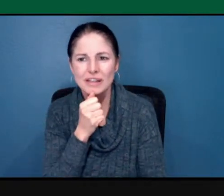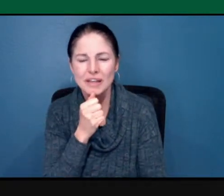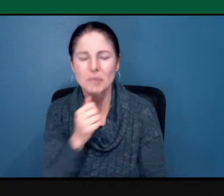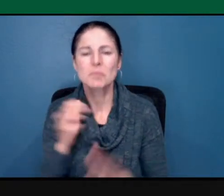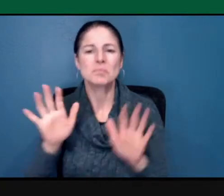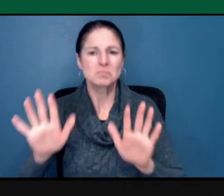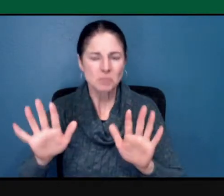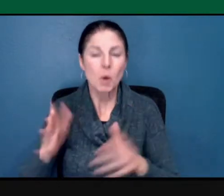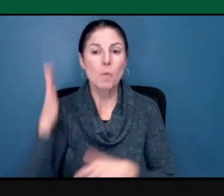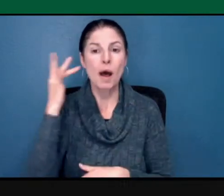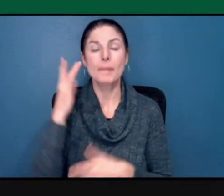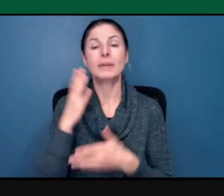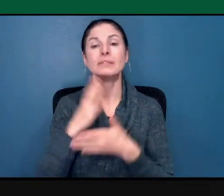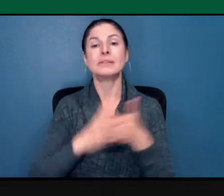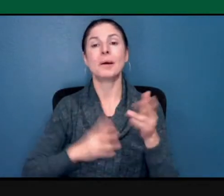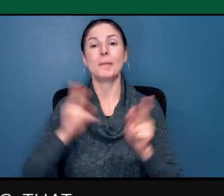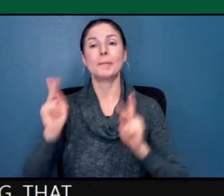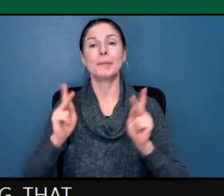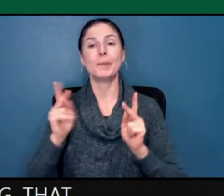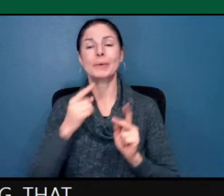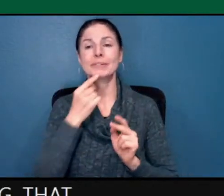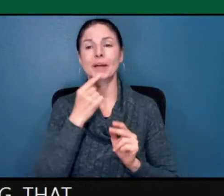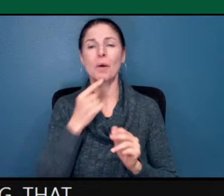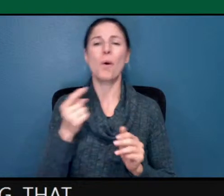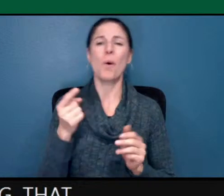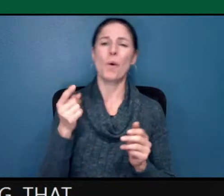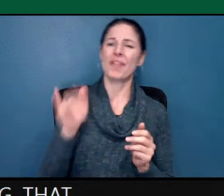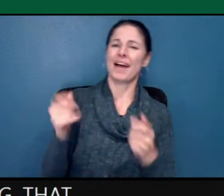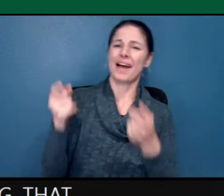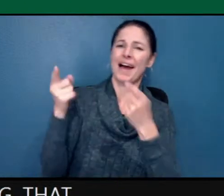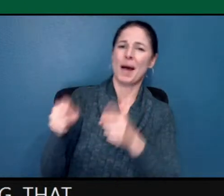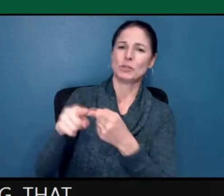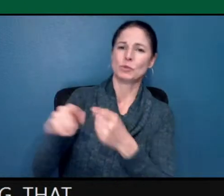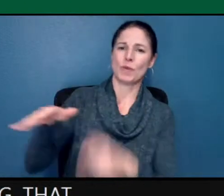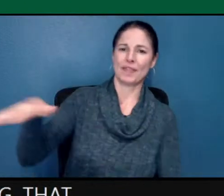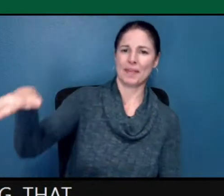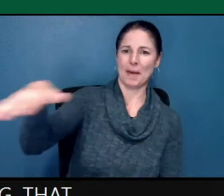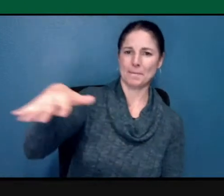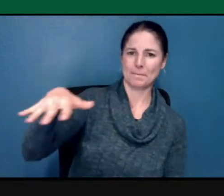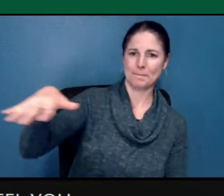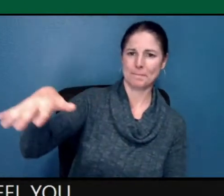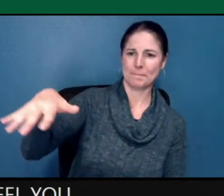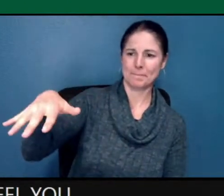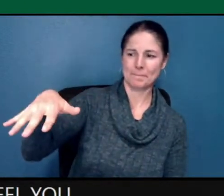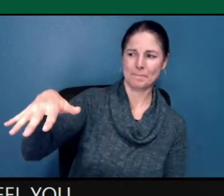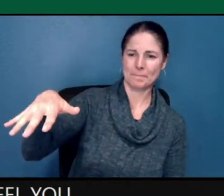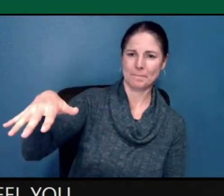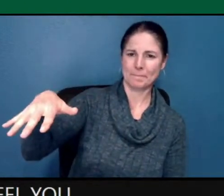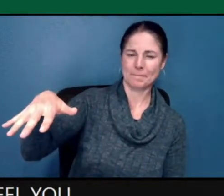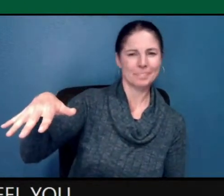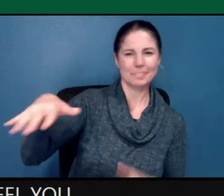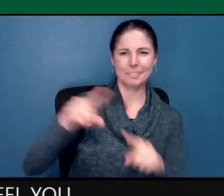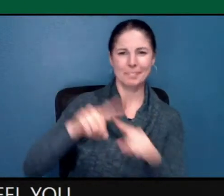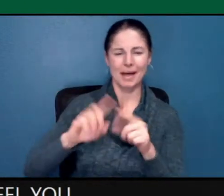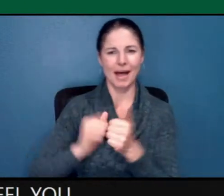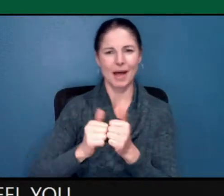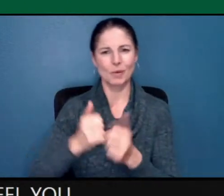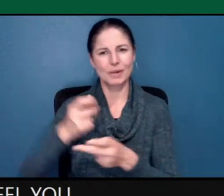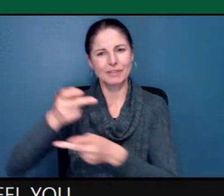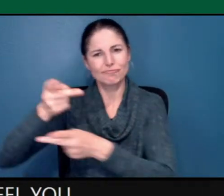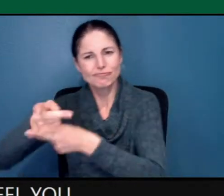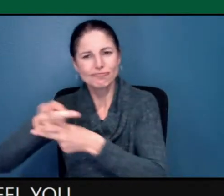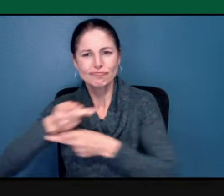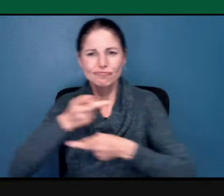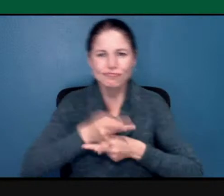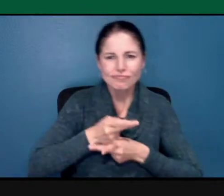That's something you, I feel like you expressed. Right? So, so how do we attend to each other in those moments?